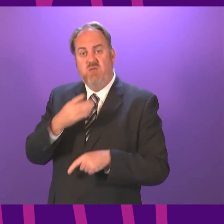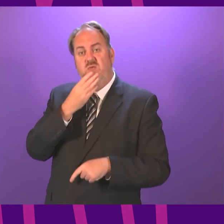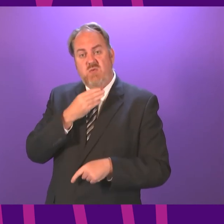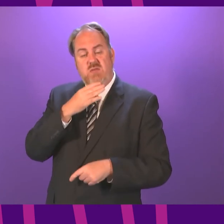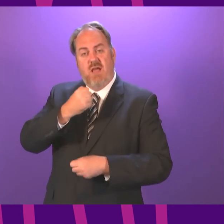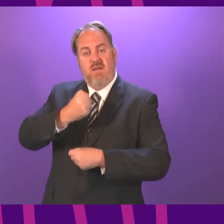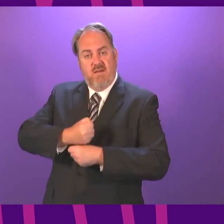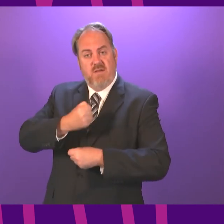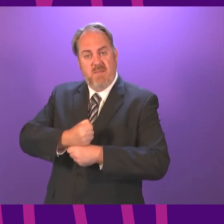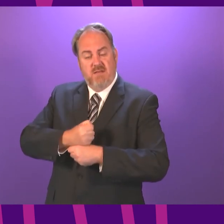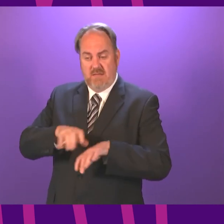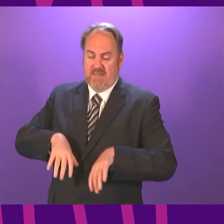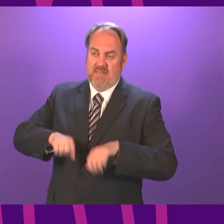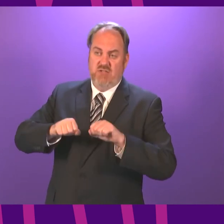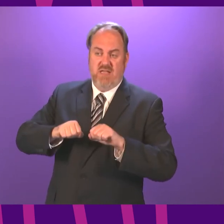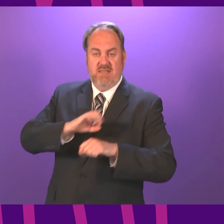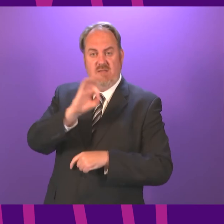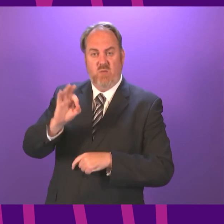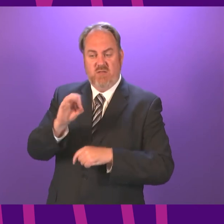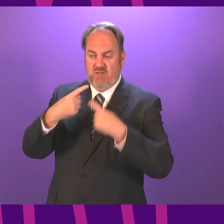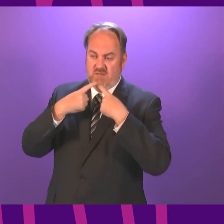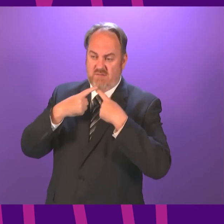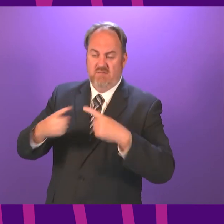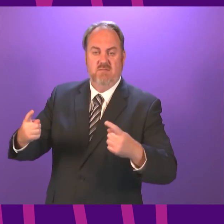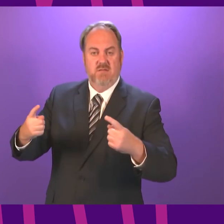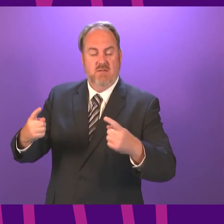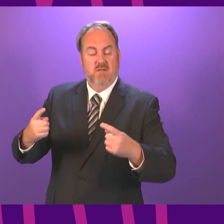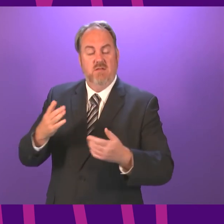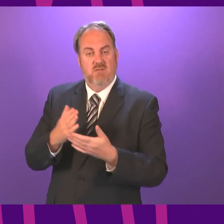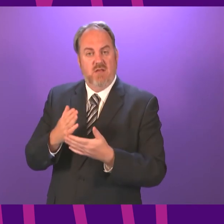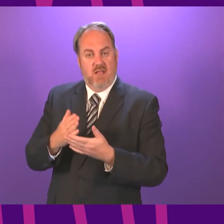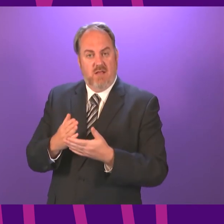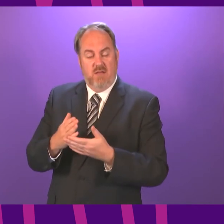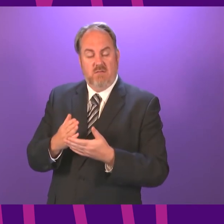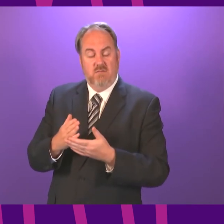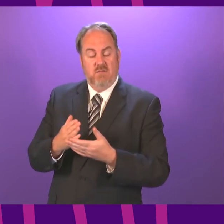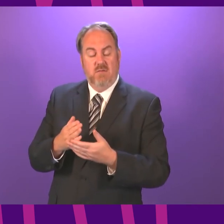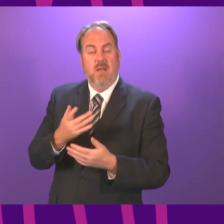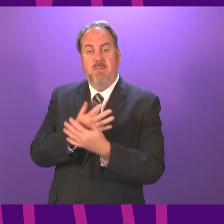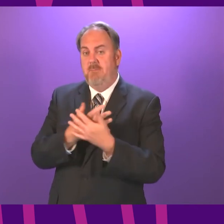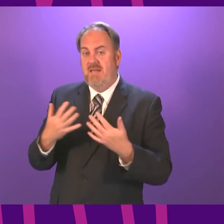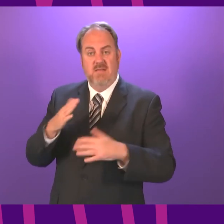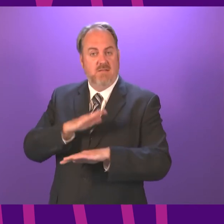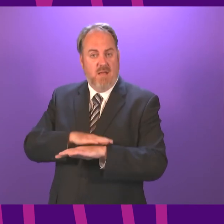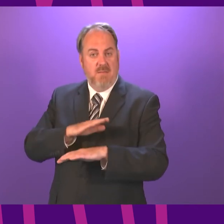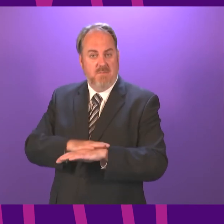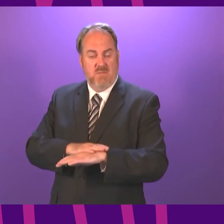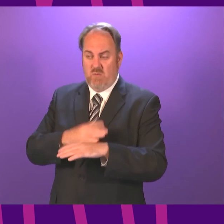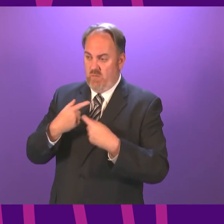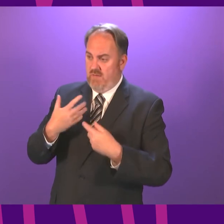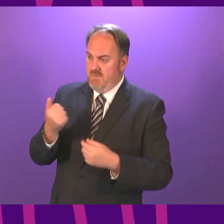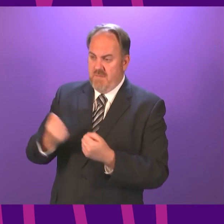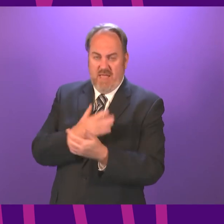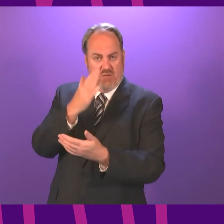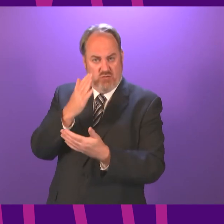are lodged on sitting days very frequently on many issues in relation to COVID as